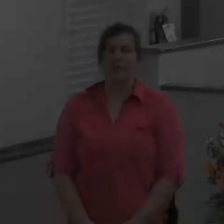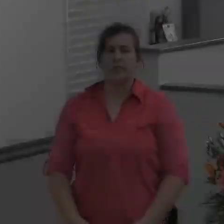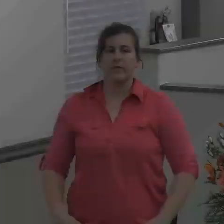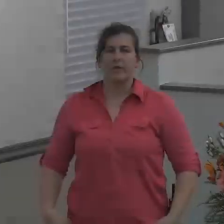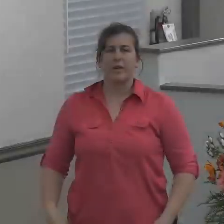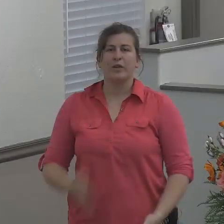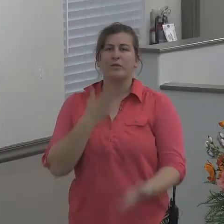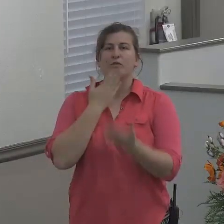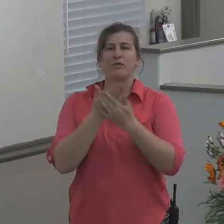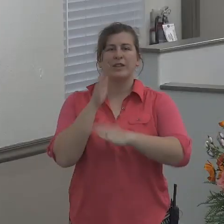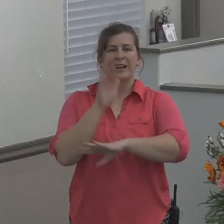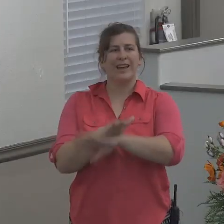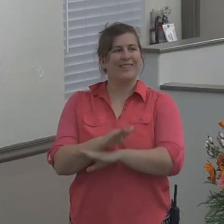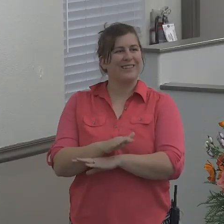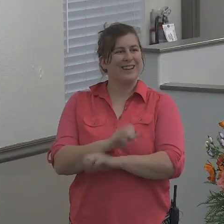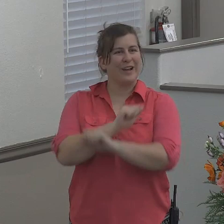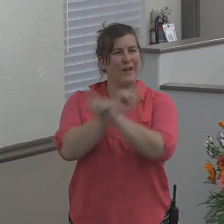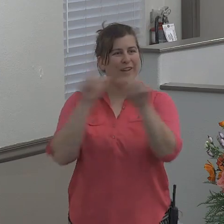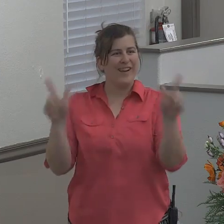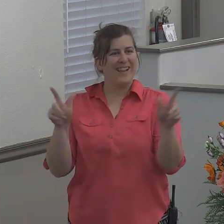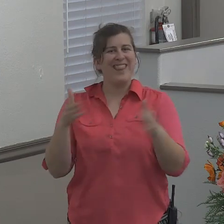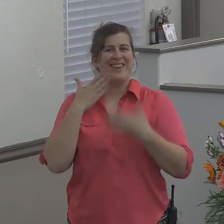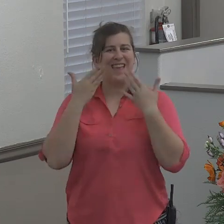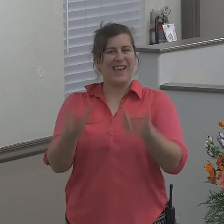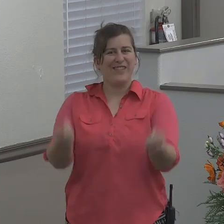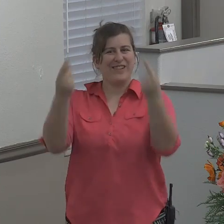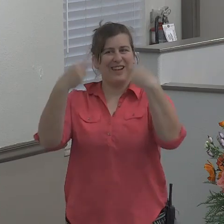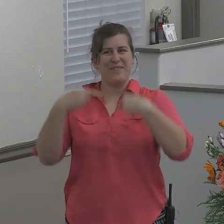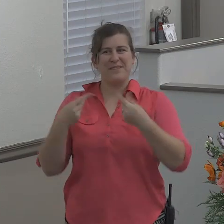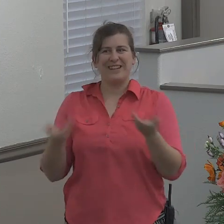Good evening, guys. Thank you for coming out.